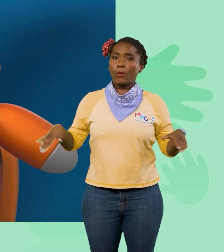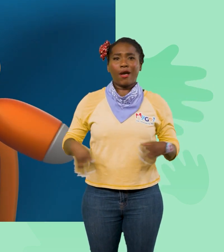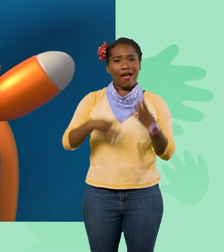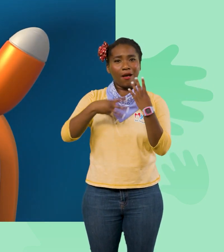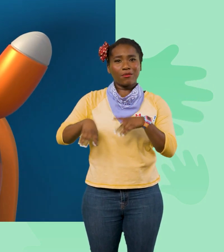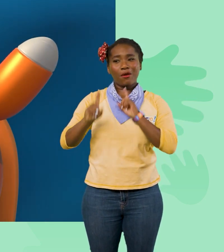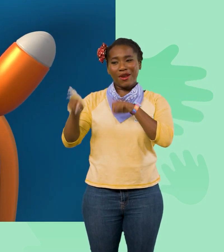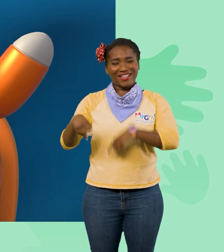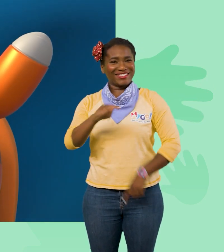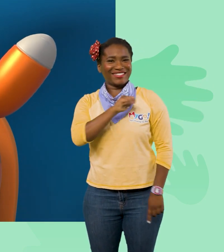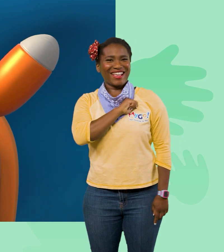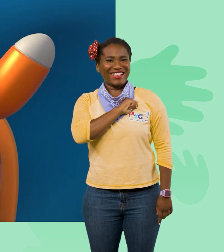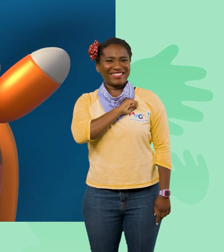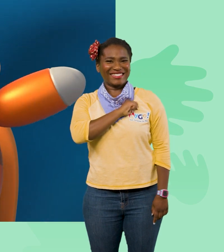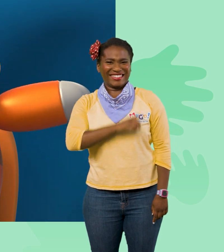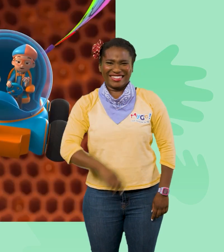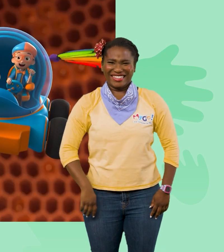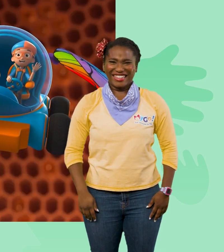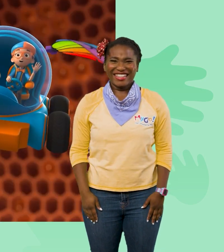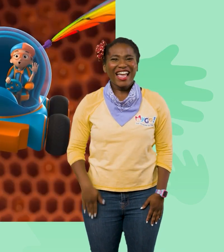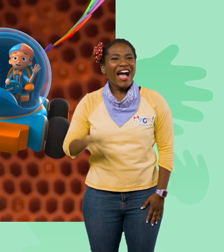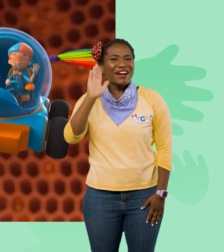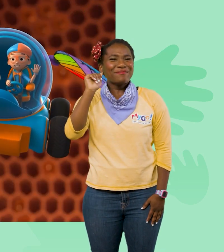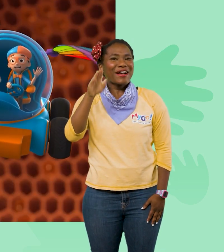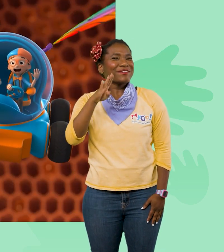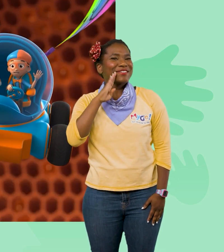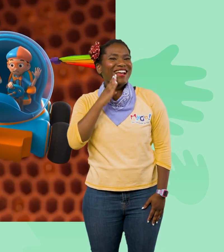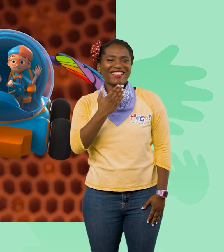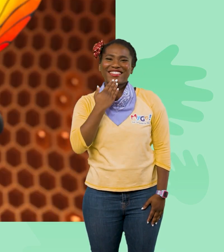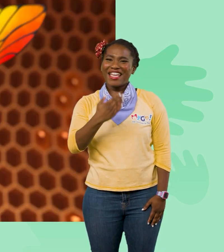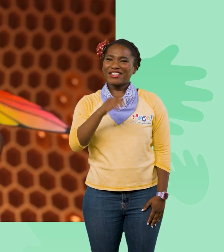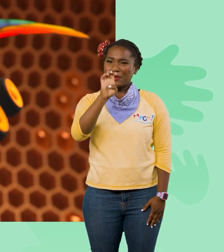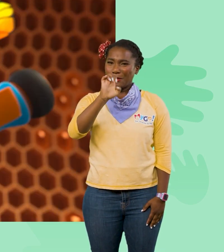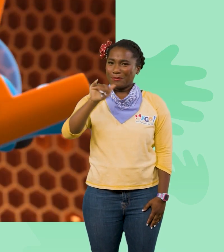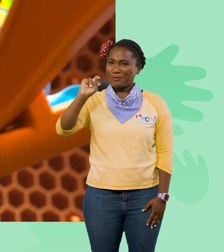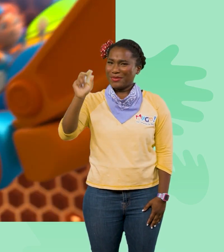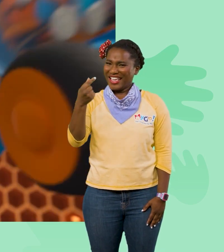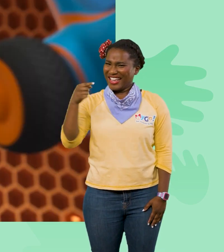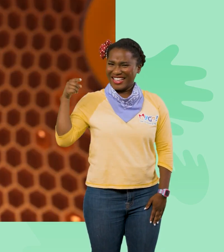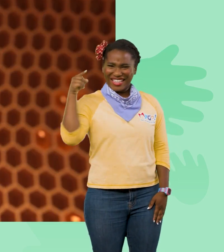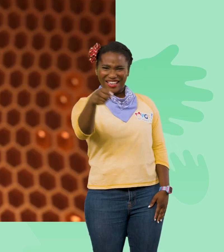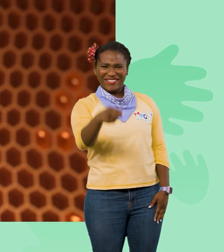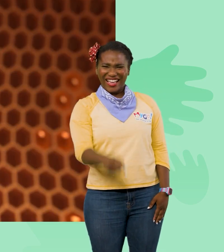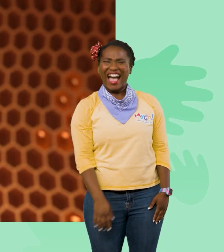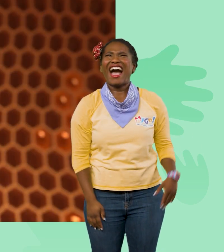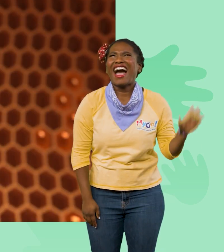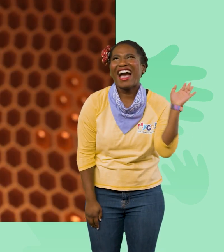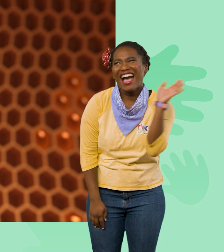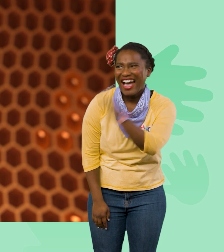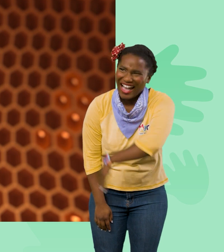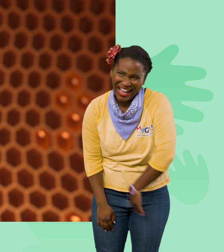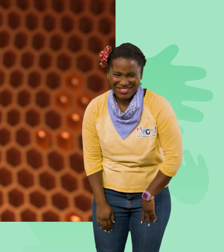Tabs! Bye, Bichon! Thanks for being you! Bye!